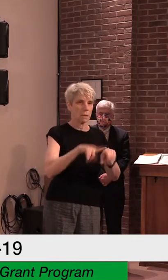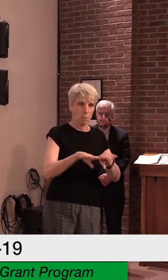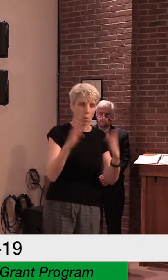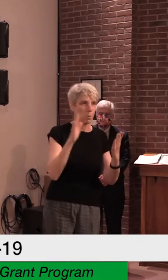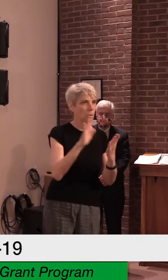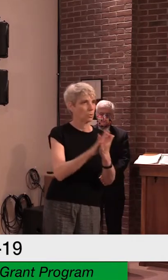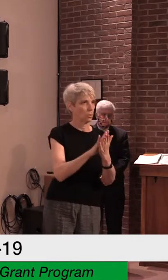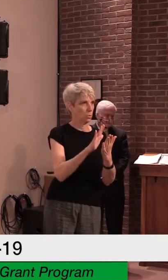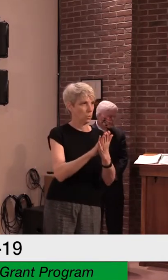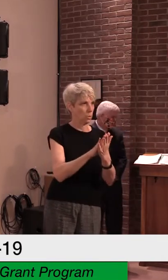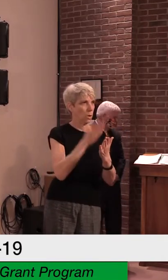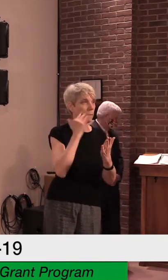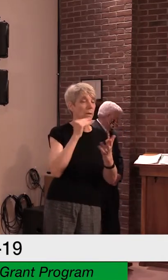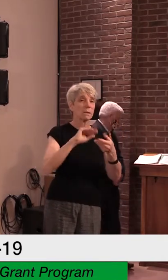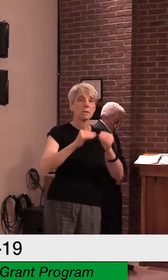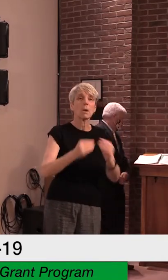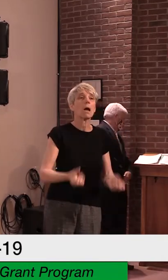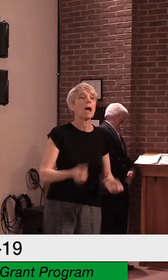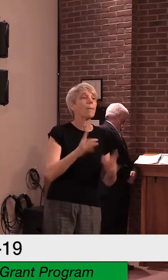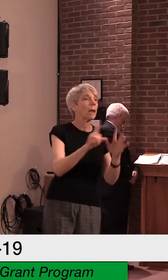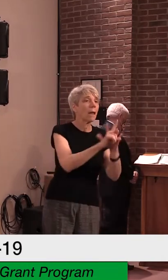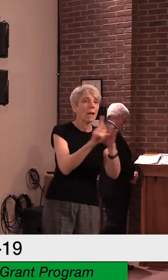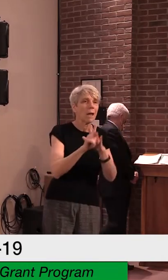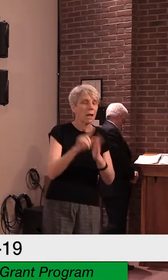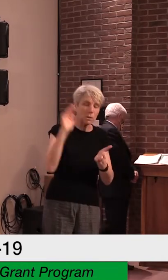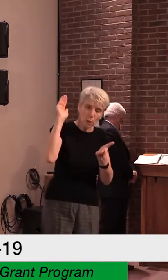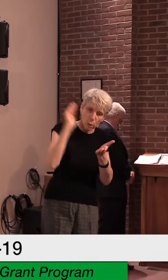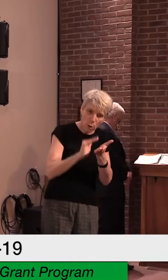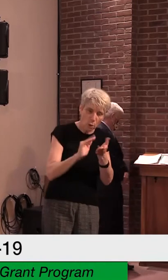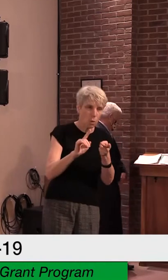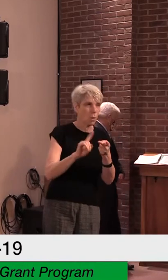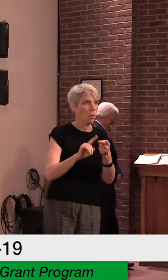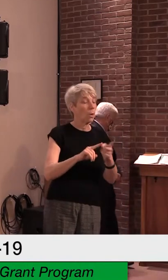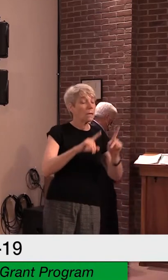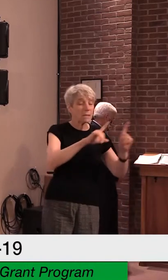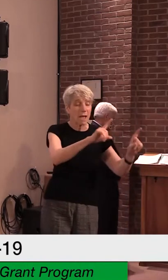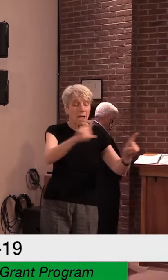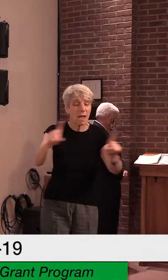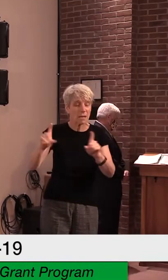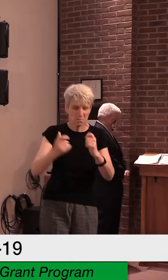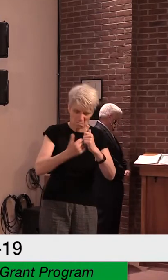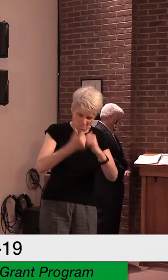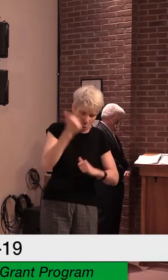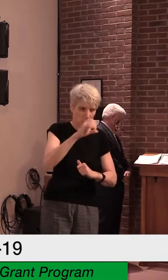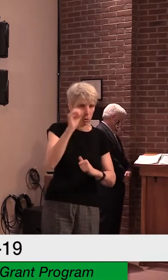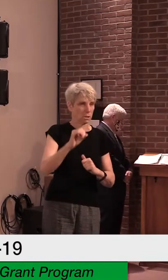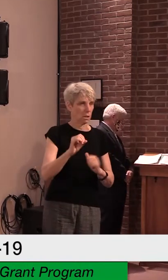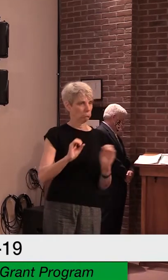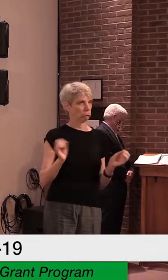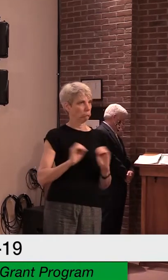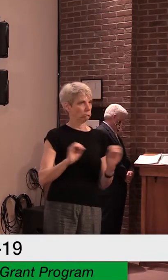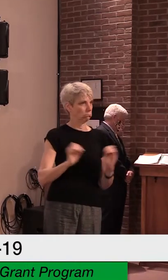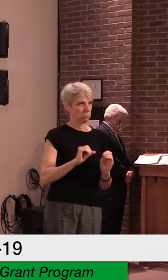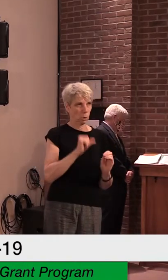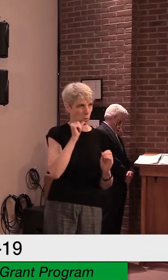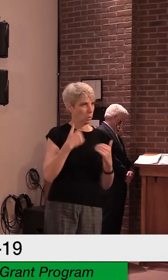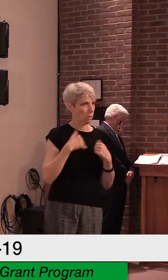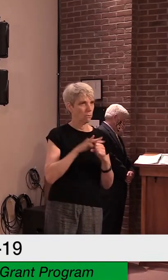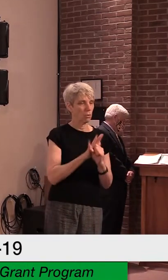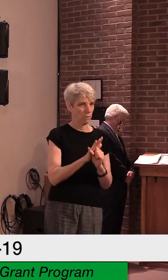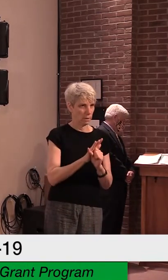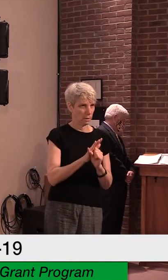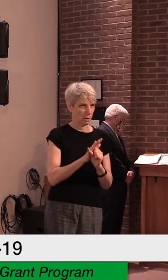positivity rate of our testing. And secondly, schools are a microcosm of our communities.